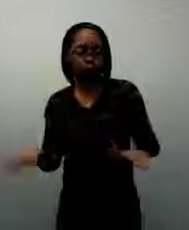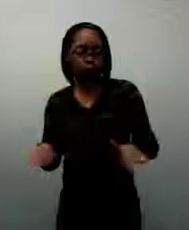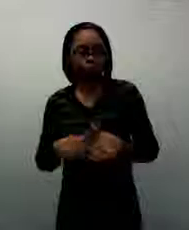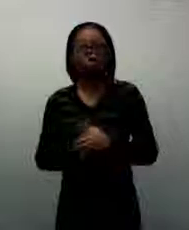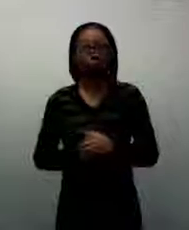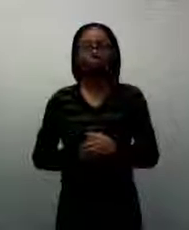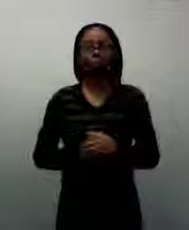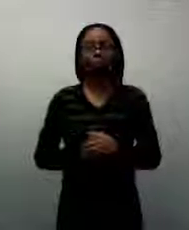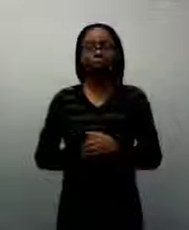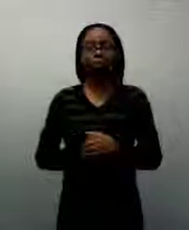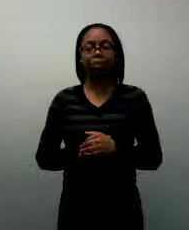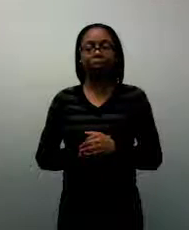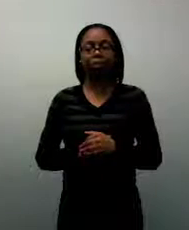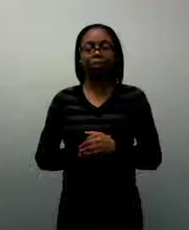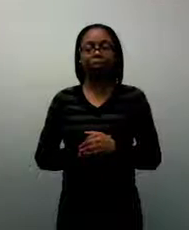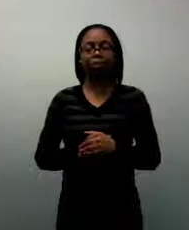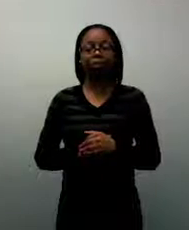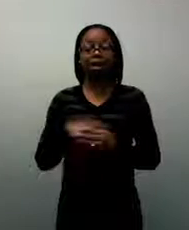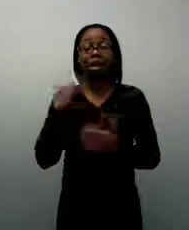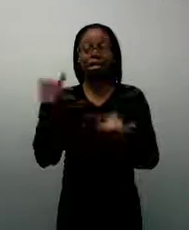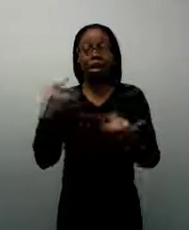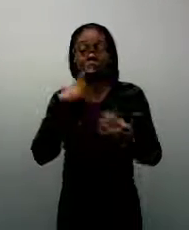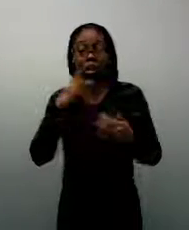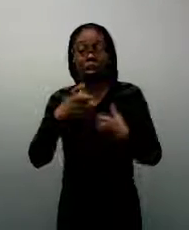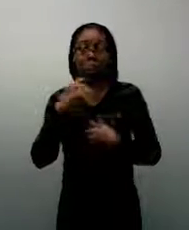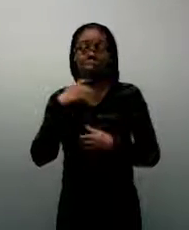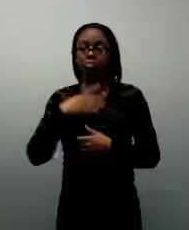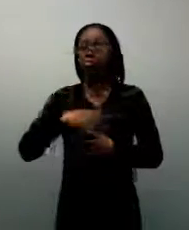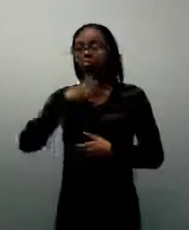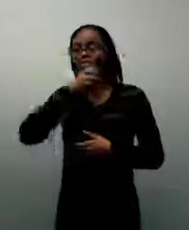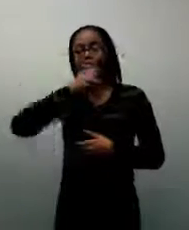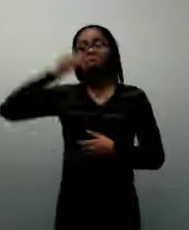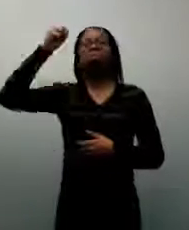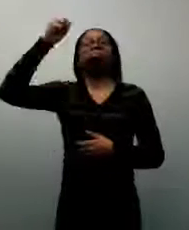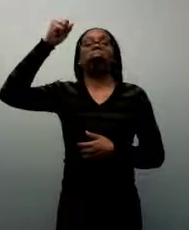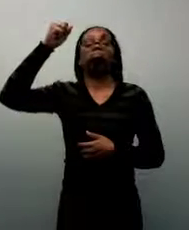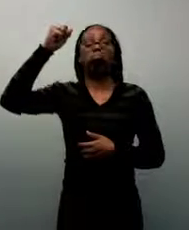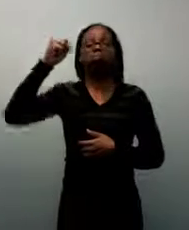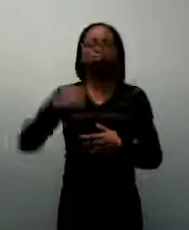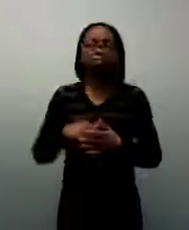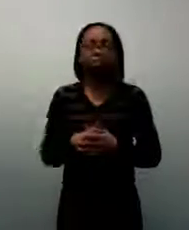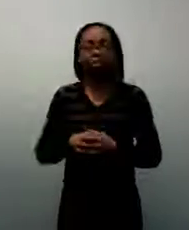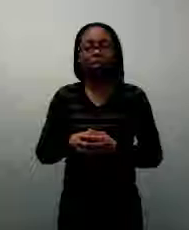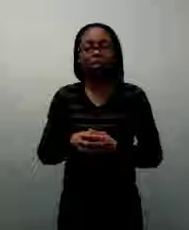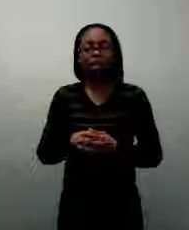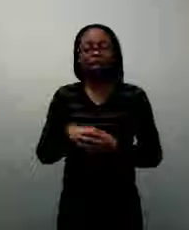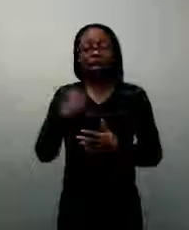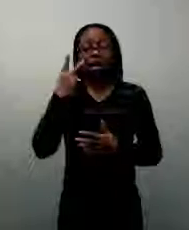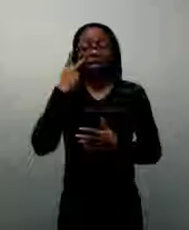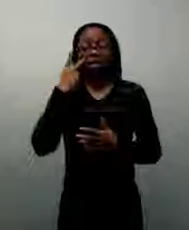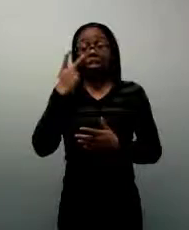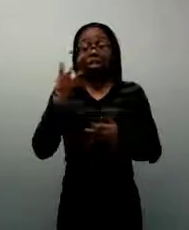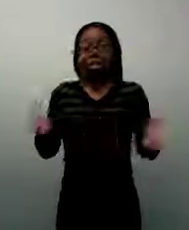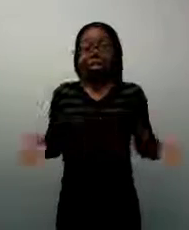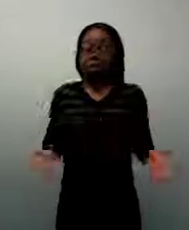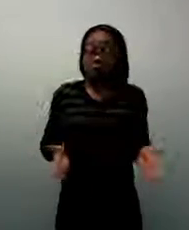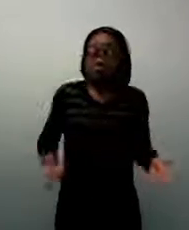As they get much older, you can encourage them to see the shapes of letters. As you read, you can